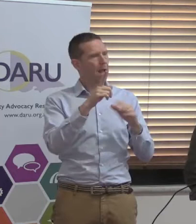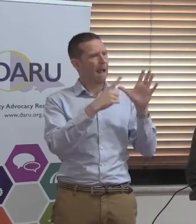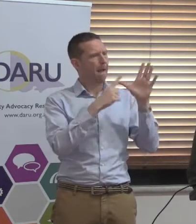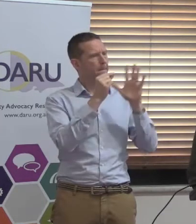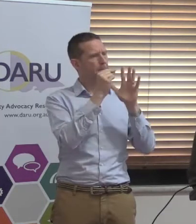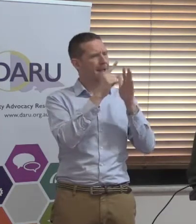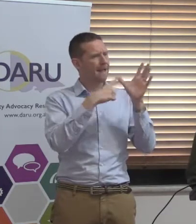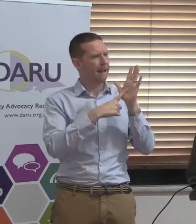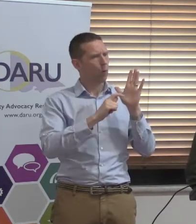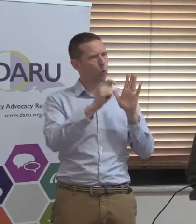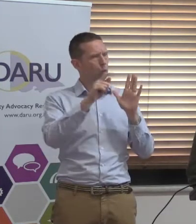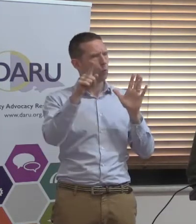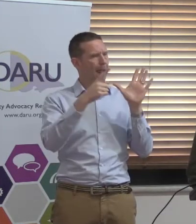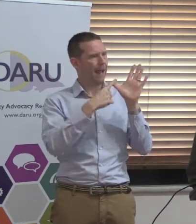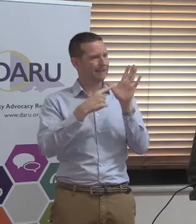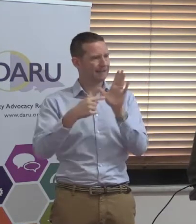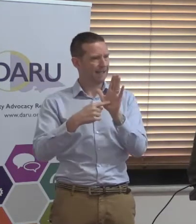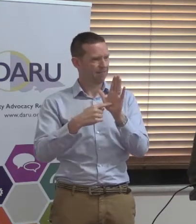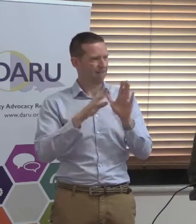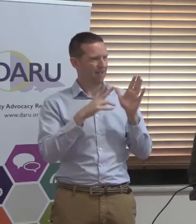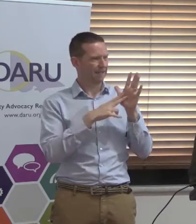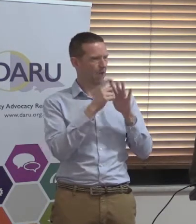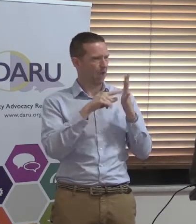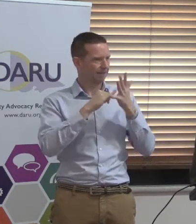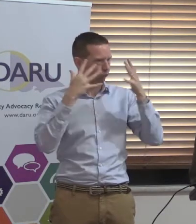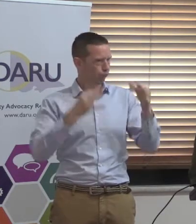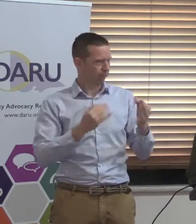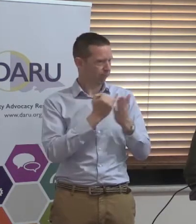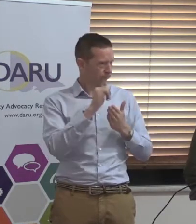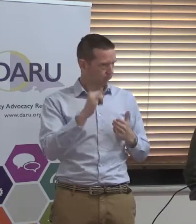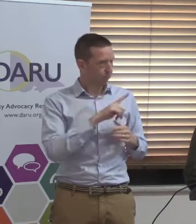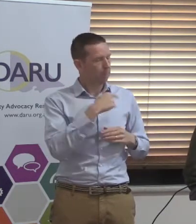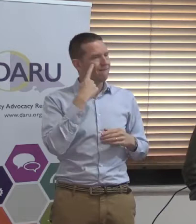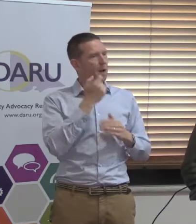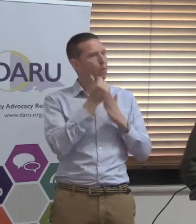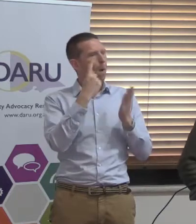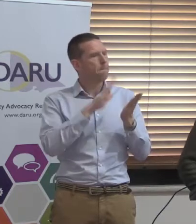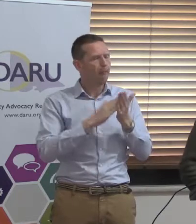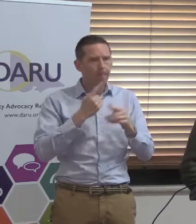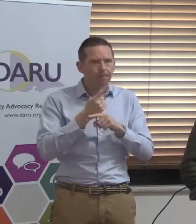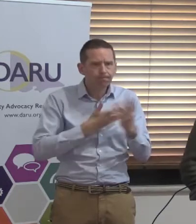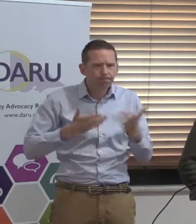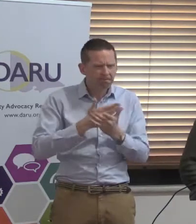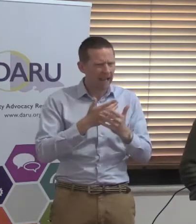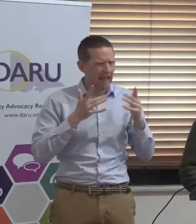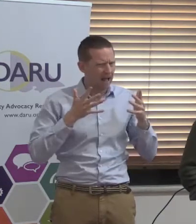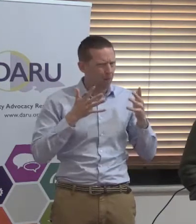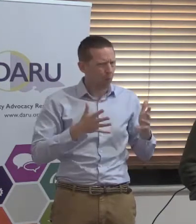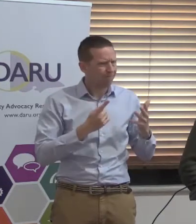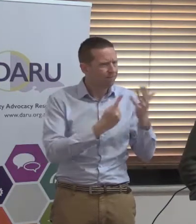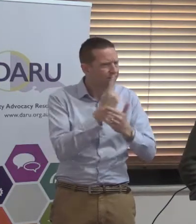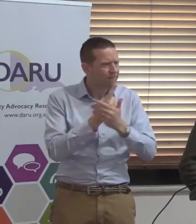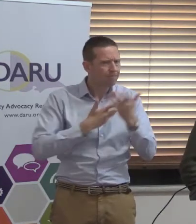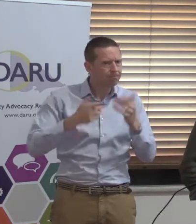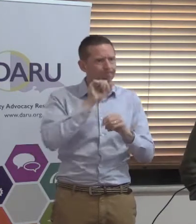for the NDIS decisions. And we found with a monthly teleconference that there are lots of issues coming up, comparing notes